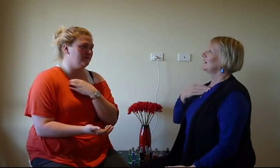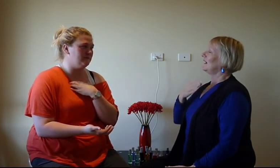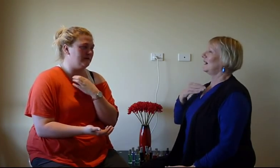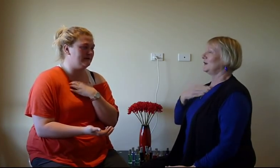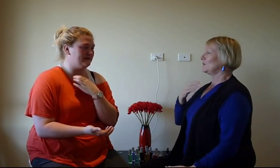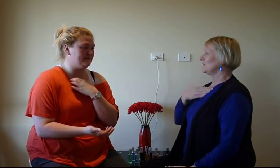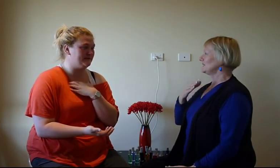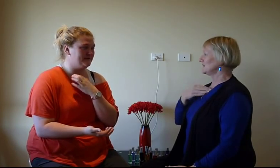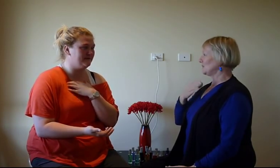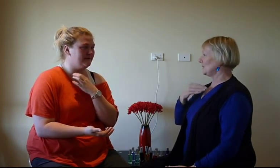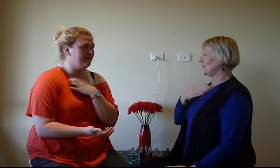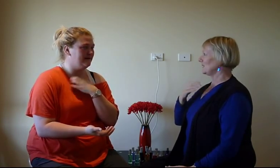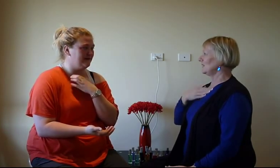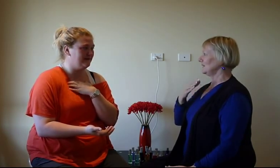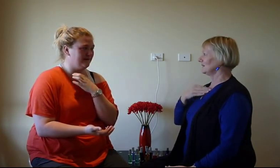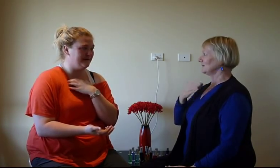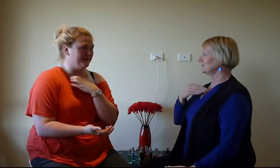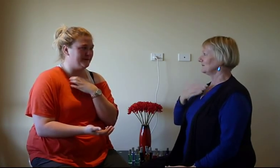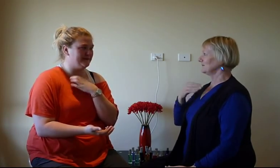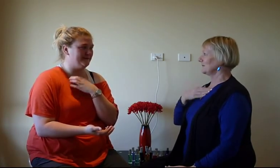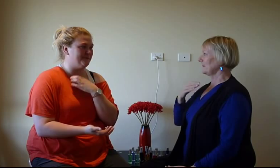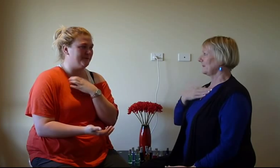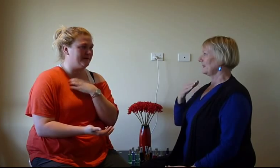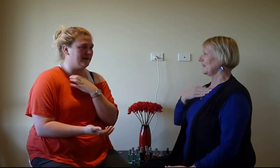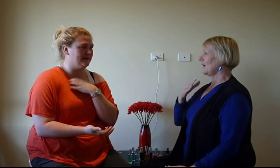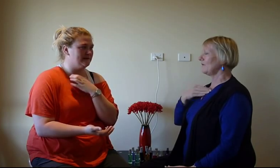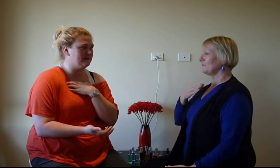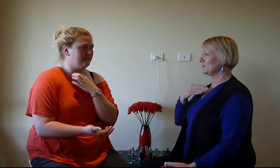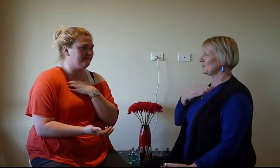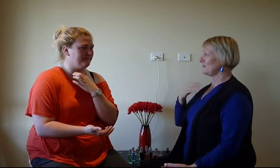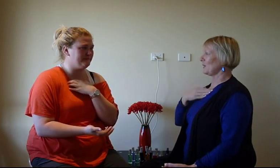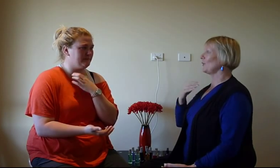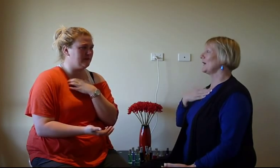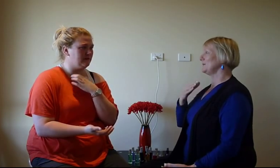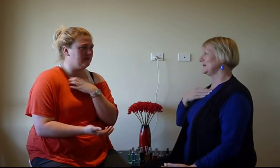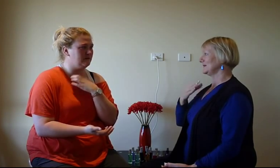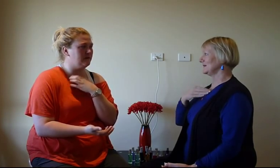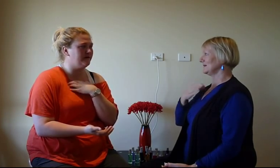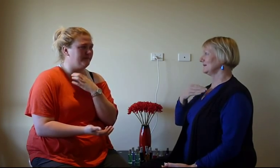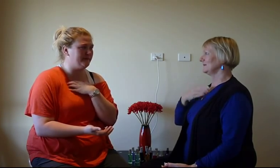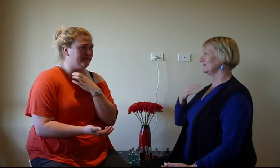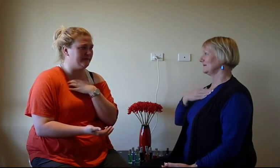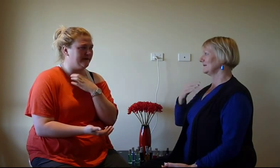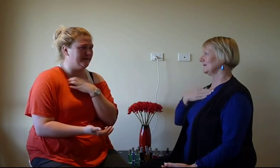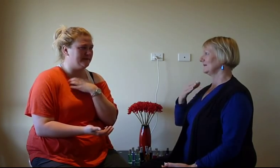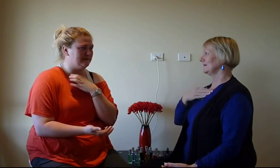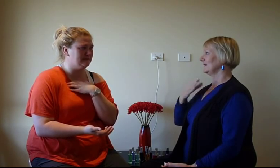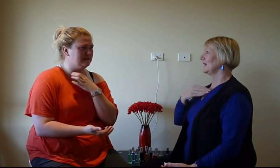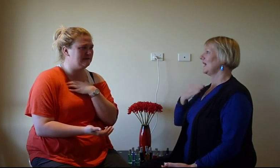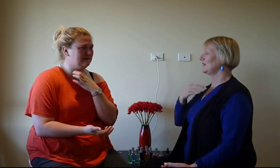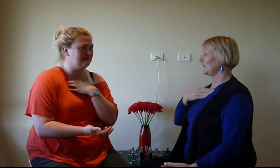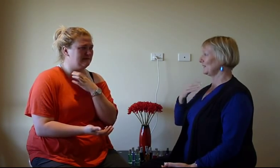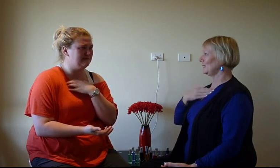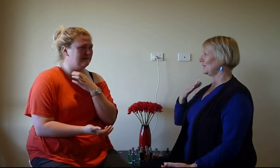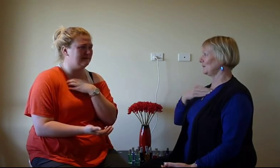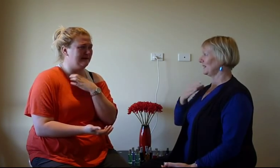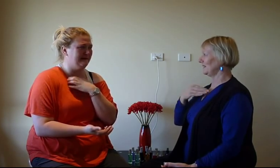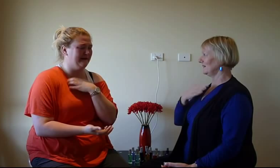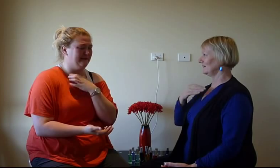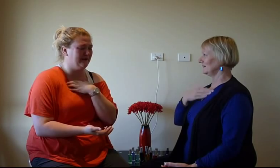I don't want to disappoint my clients. I don't want to disappoint my clients. I've built up a great business. I've built up a great business. And they rely on me. They rely